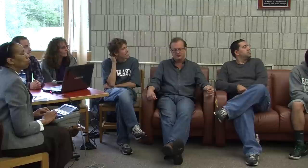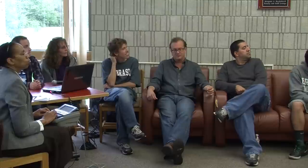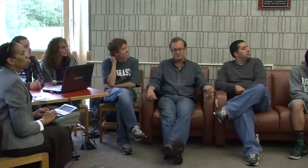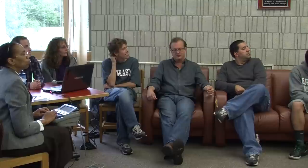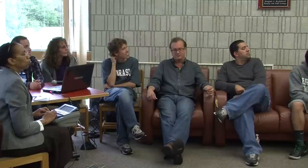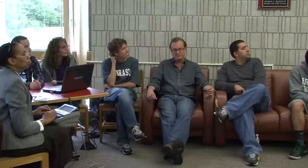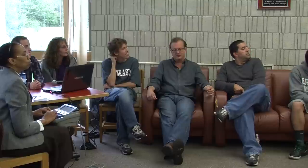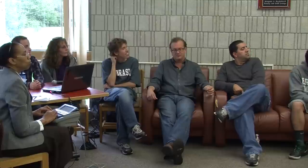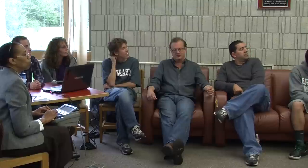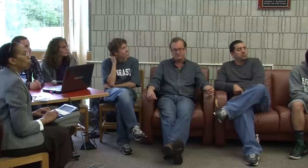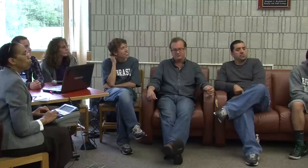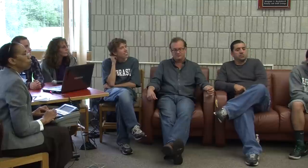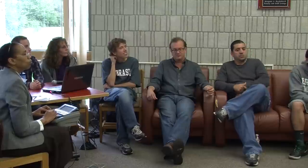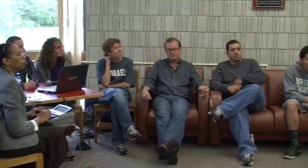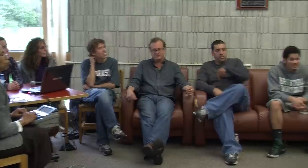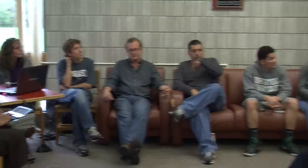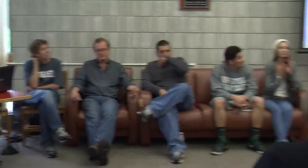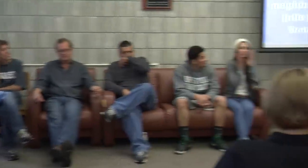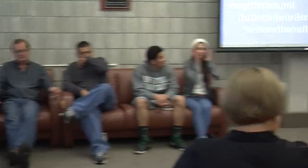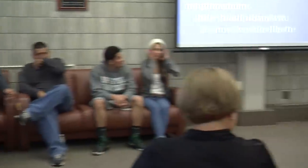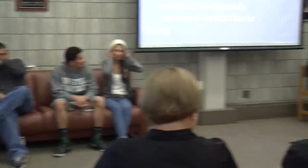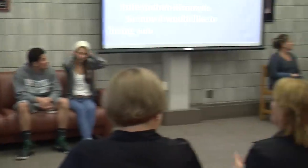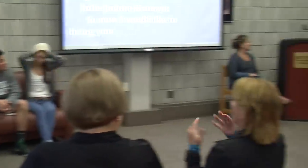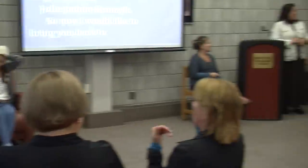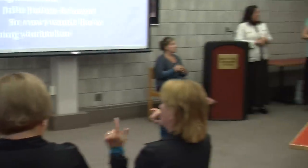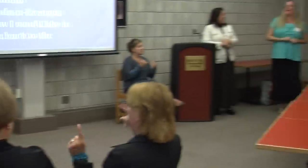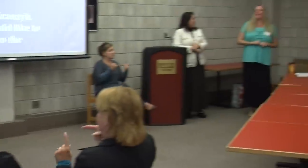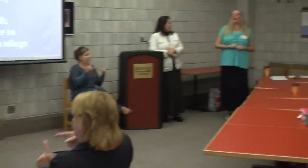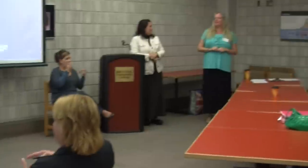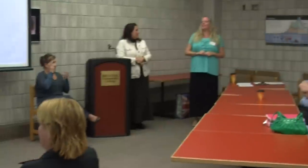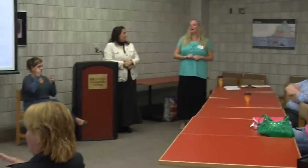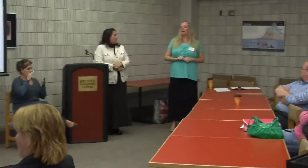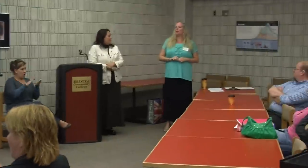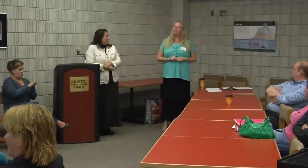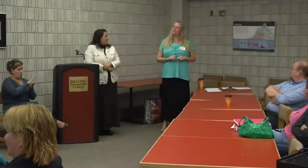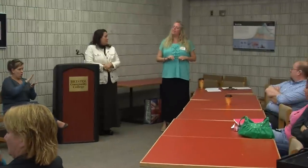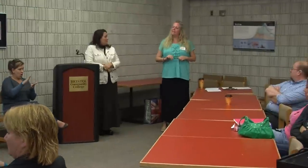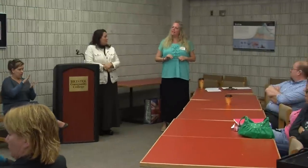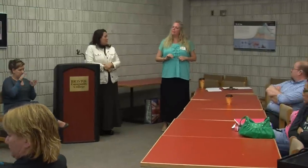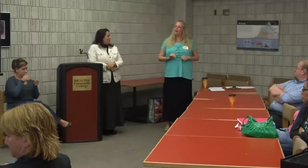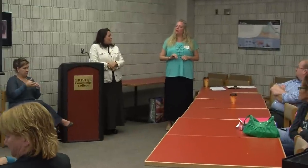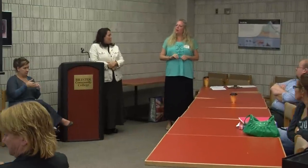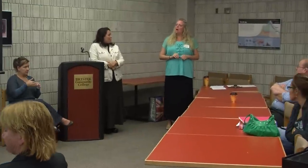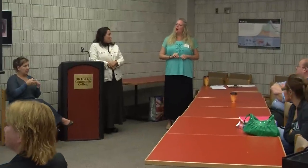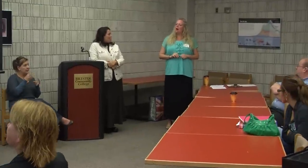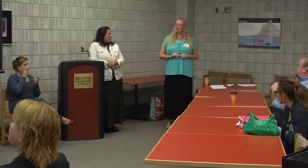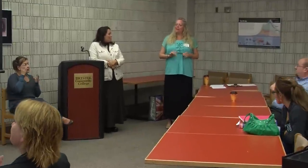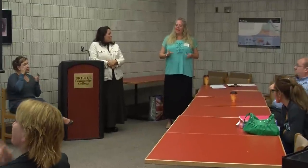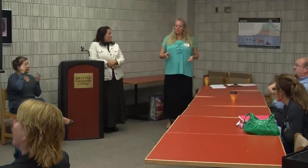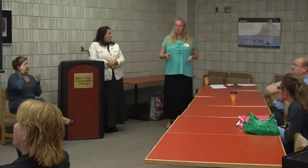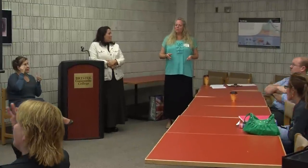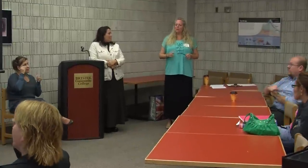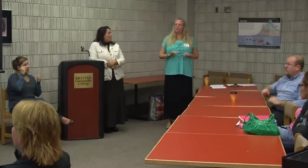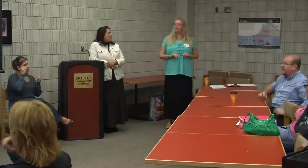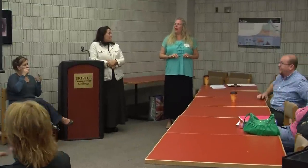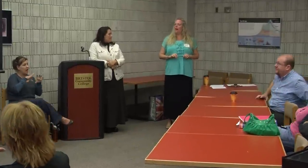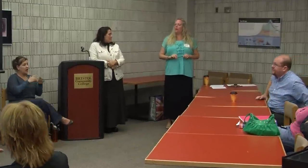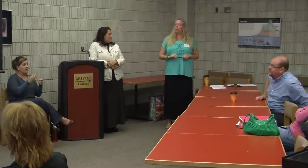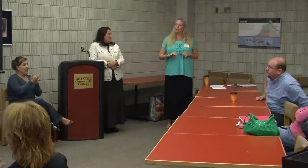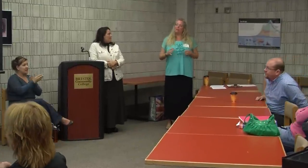So now I'd like to bring you back to the college setting. And I want you to think about a classroom experience you've had or a